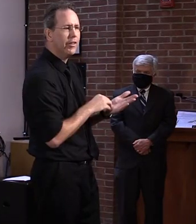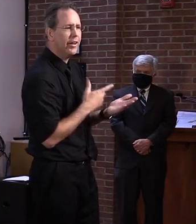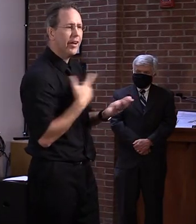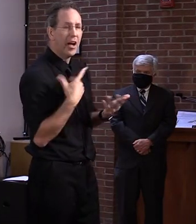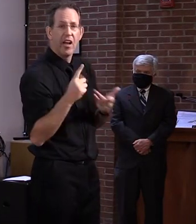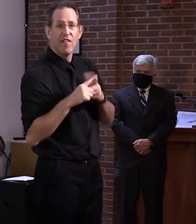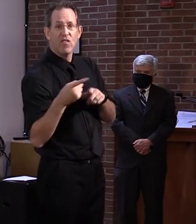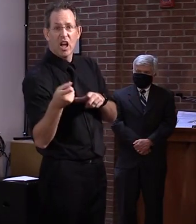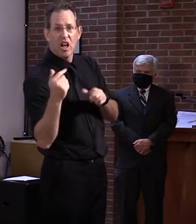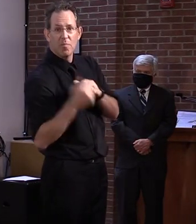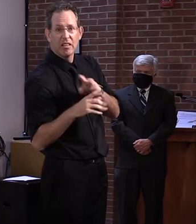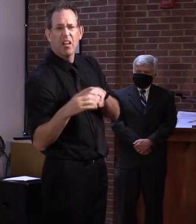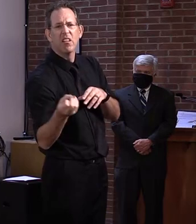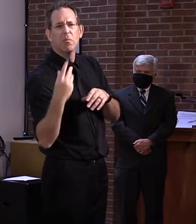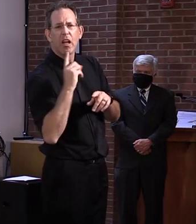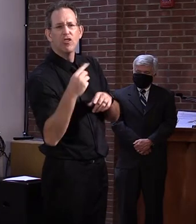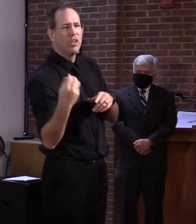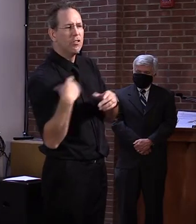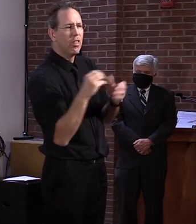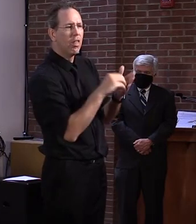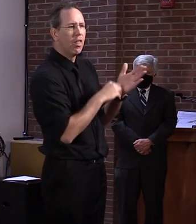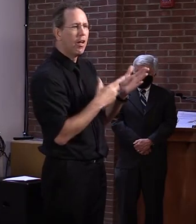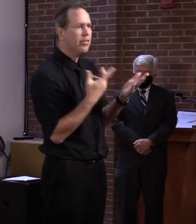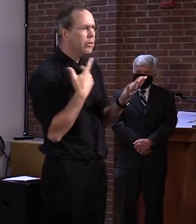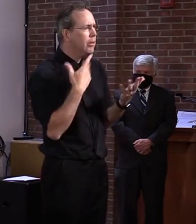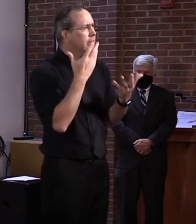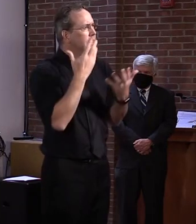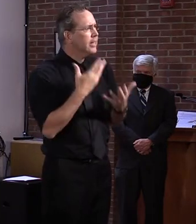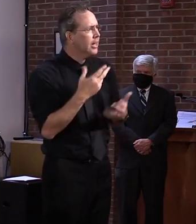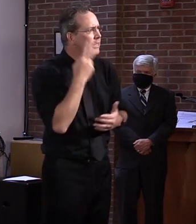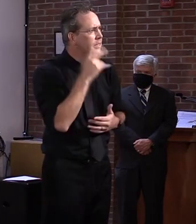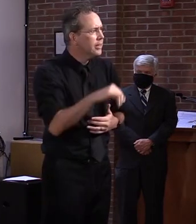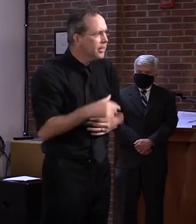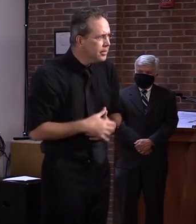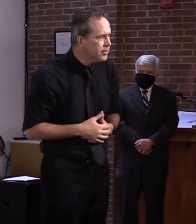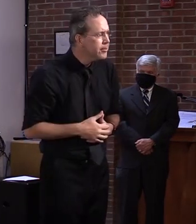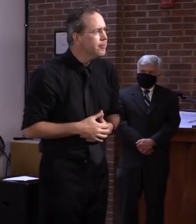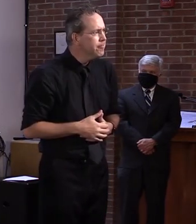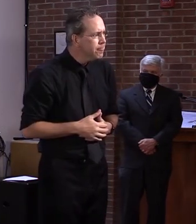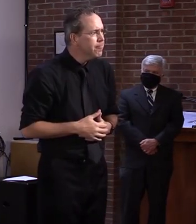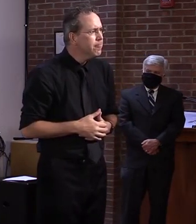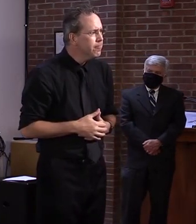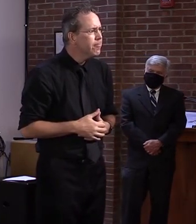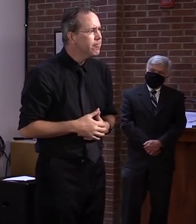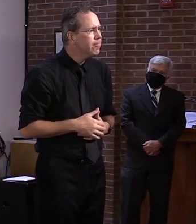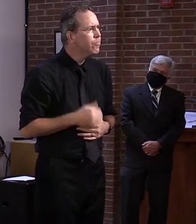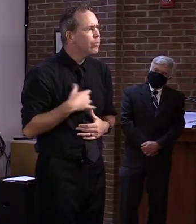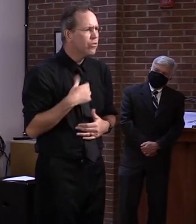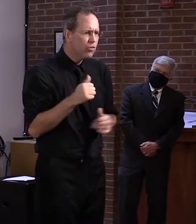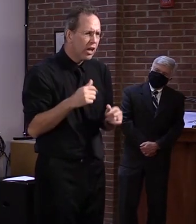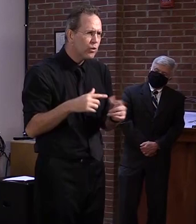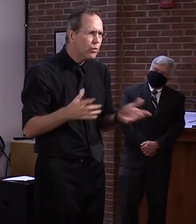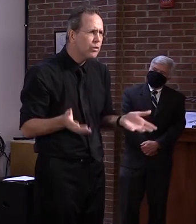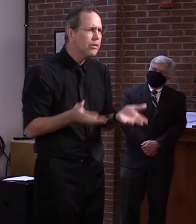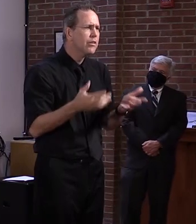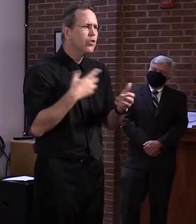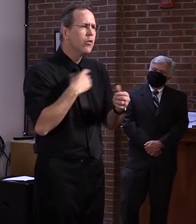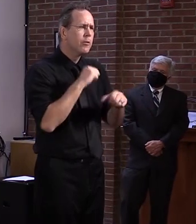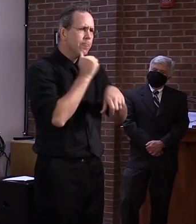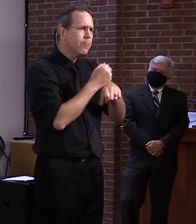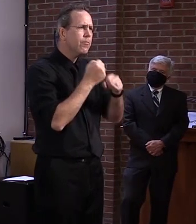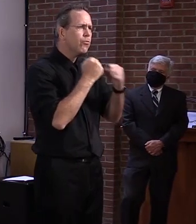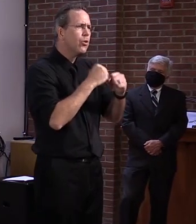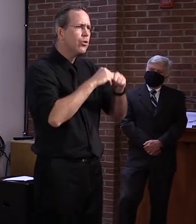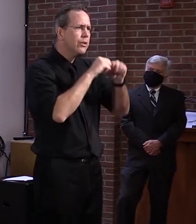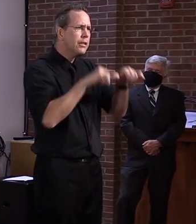And, uh, this is really unfortunate. We've worked really hard to create an online permitting system. When we rolled out,